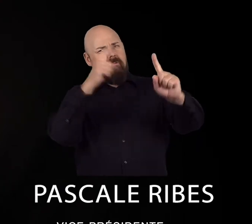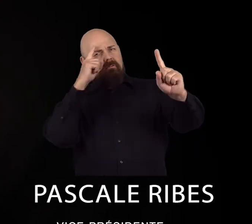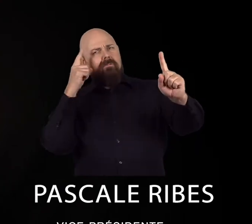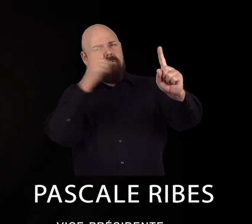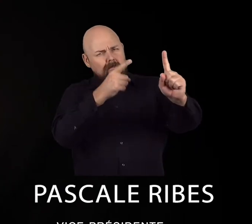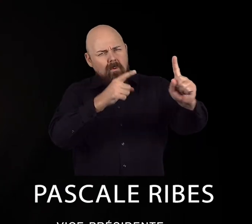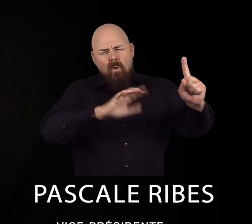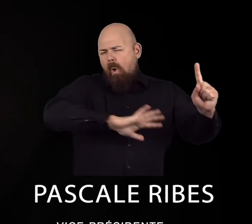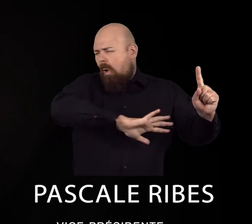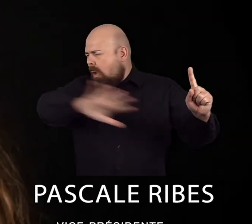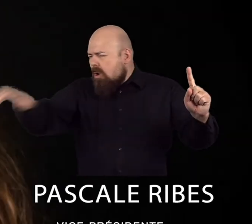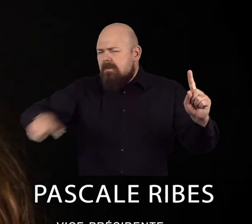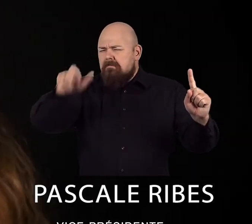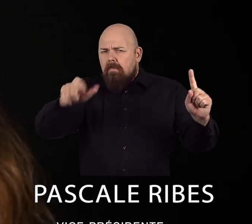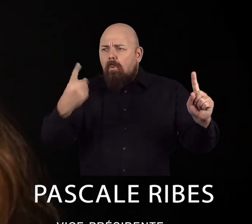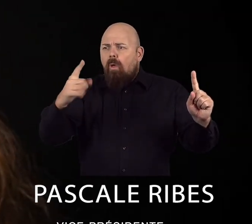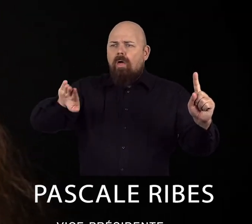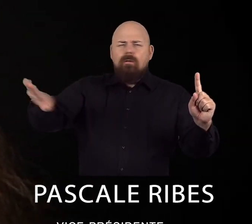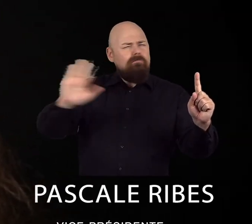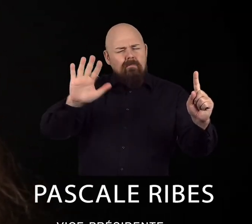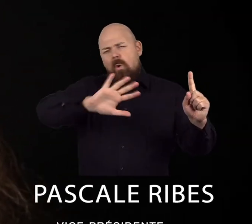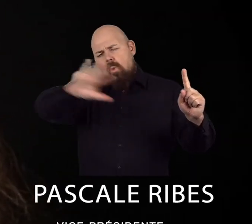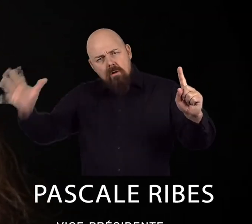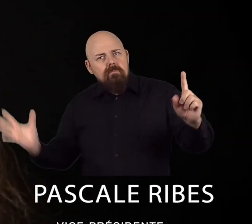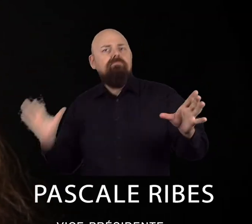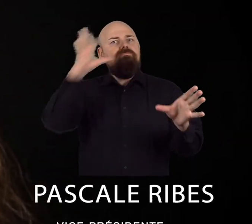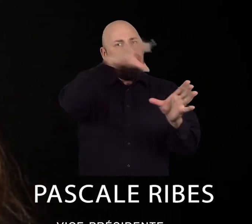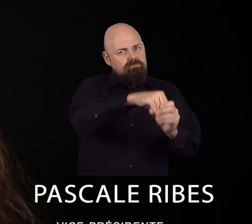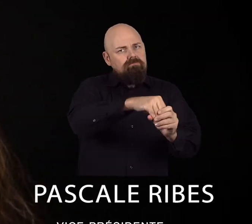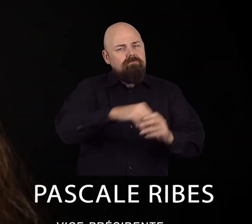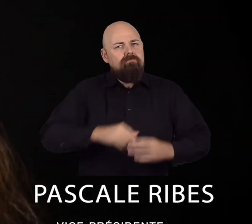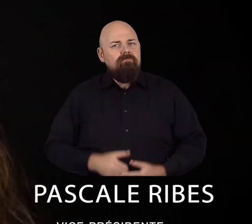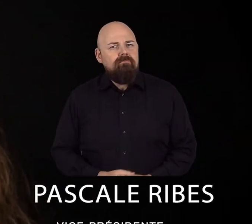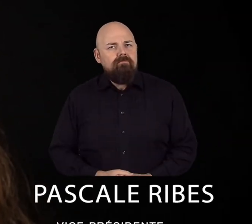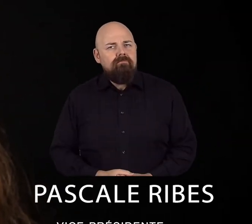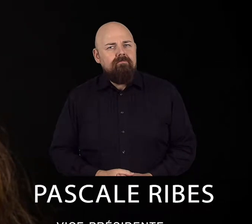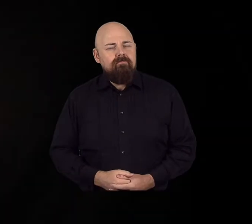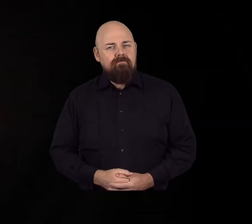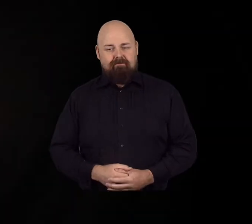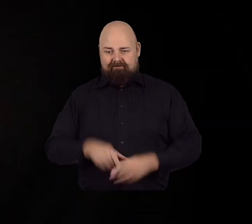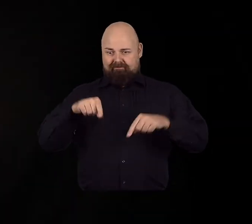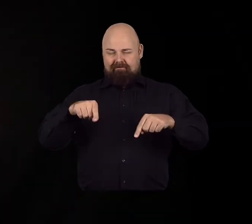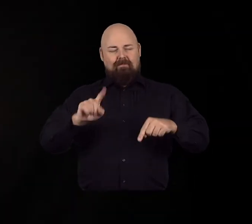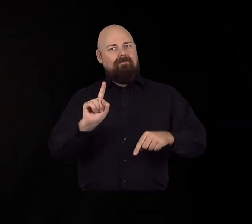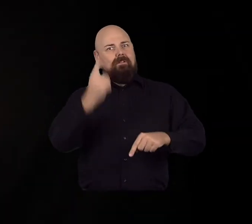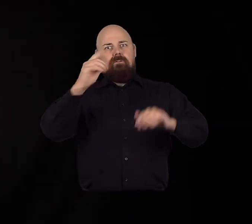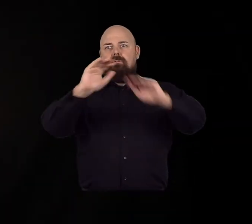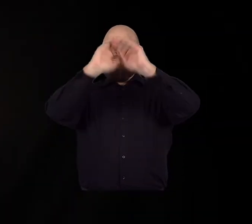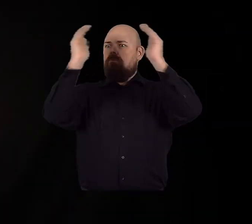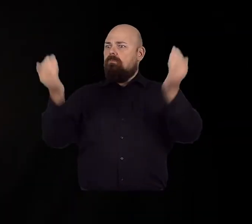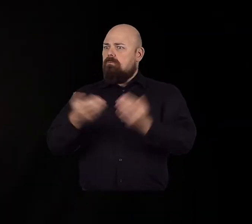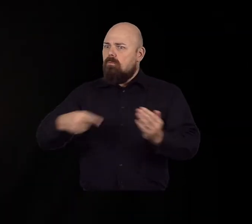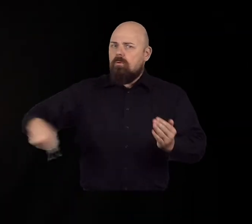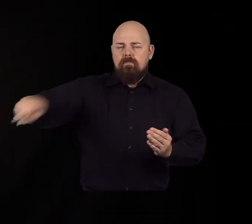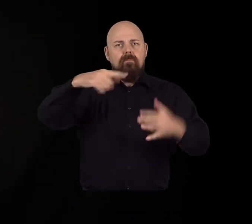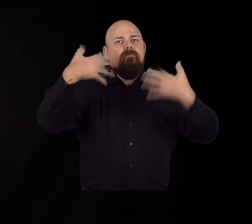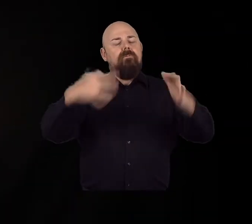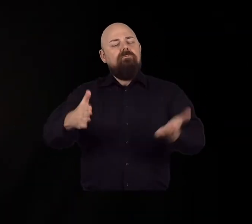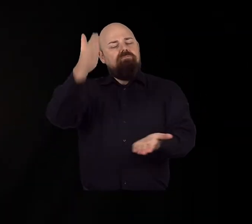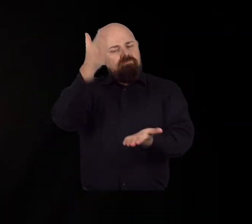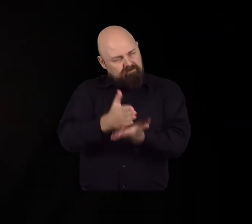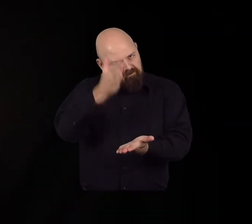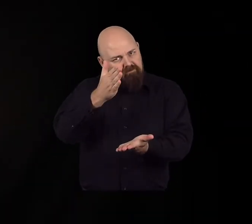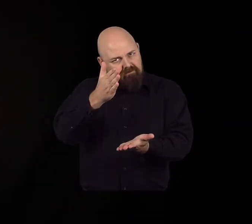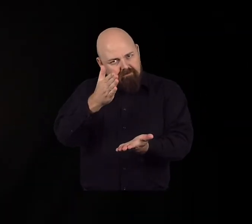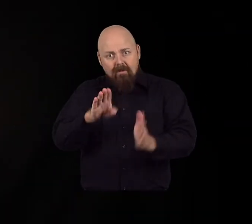2030 Agenda is to leave no one behind. It is the first global commitment